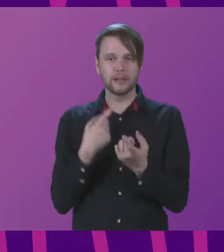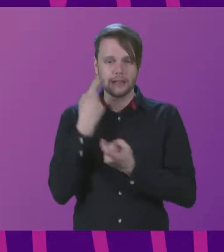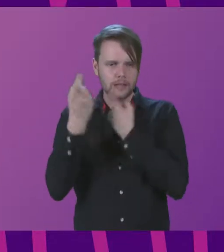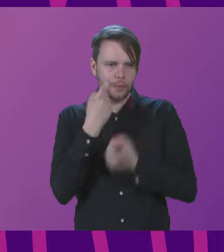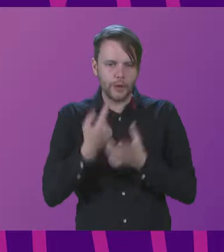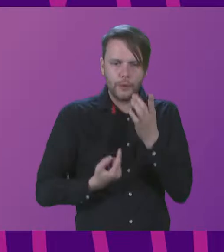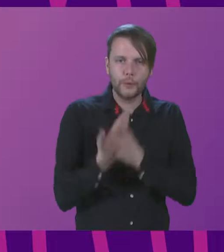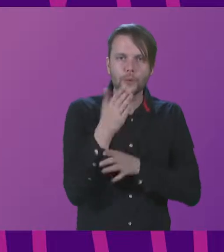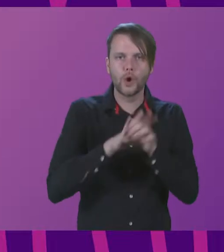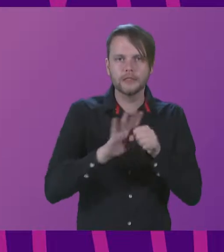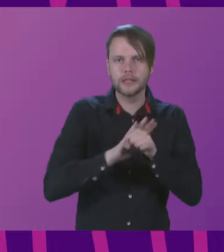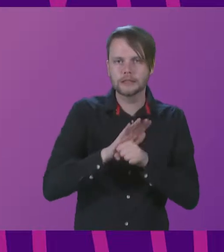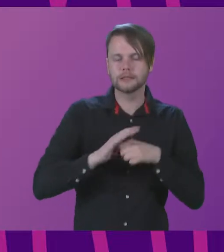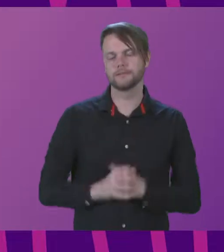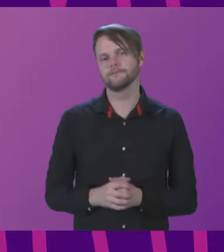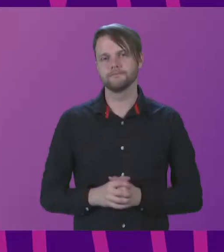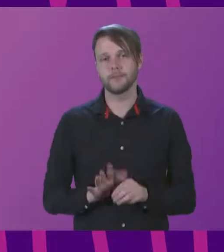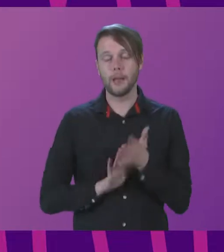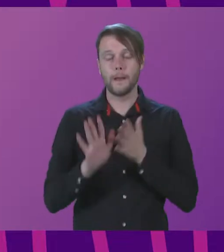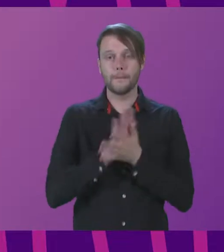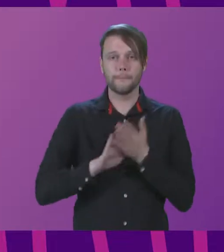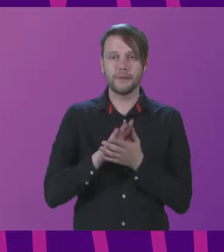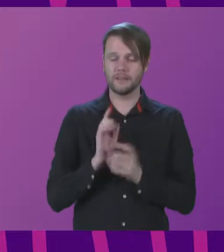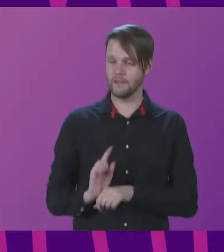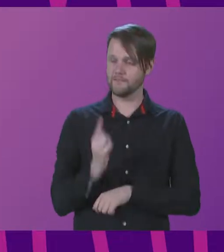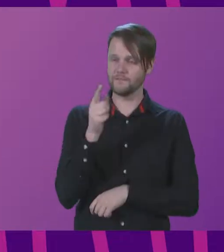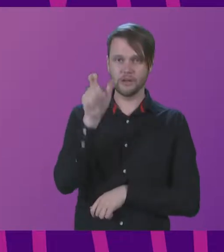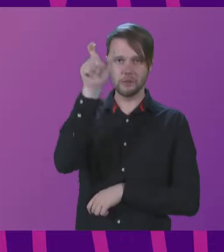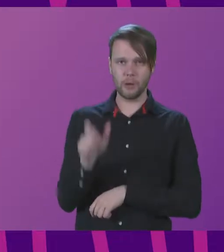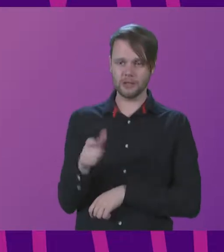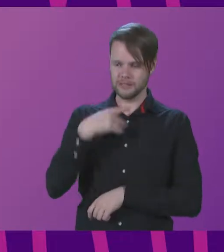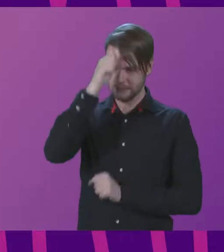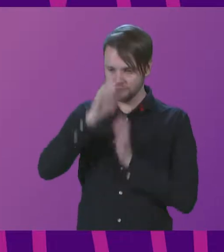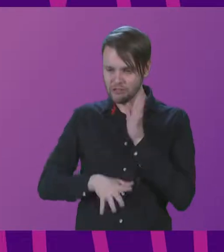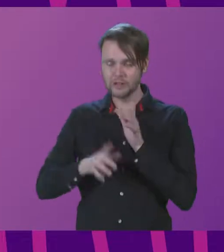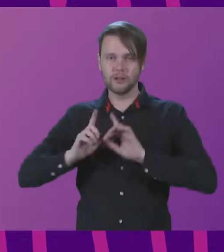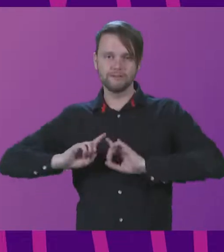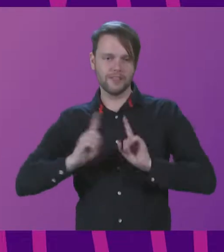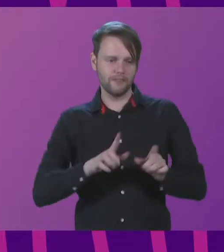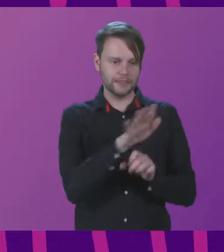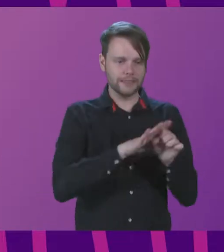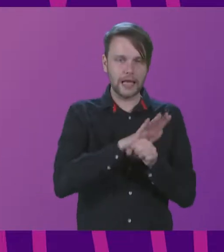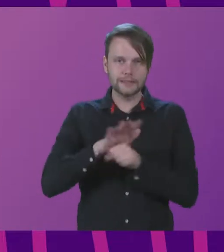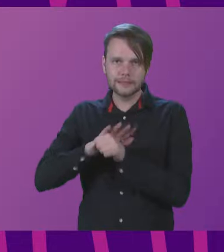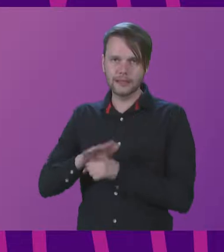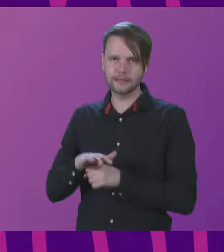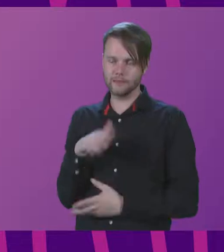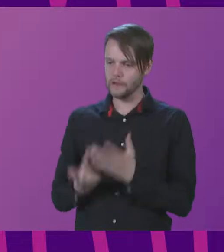contexts. They allow us to have first-person experience of a range of settings, delivering new perspectives